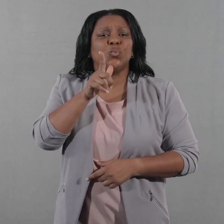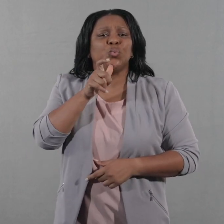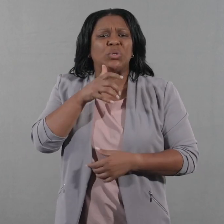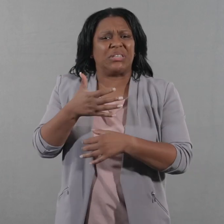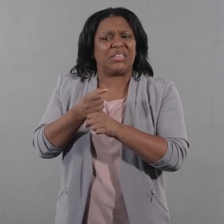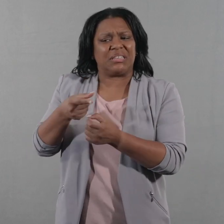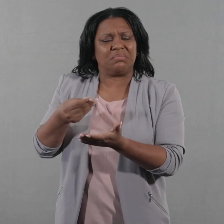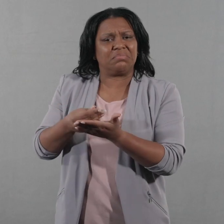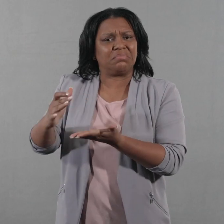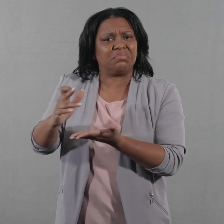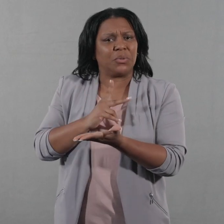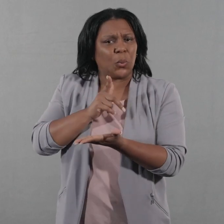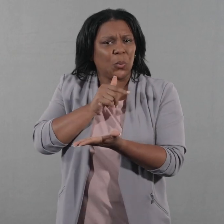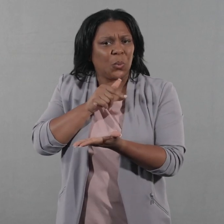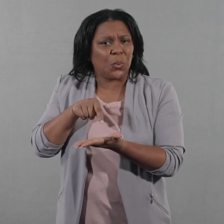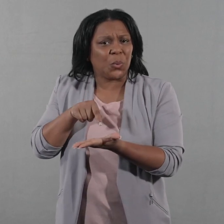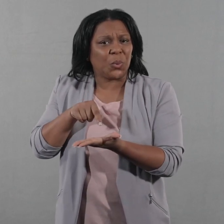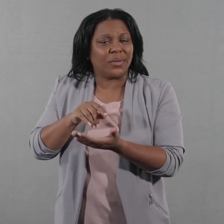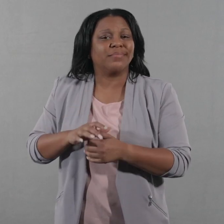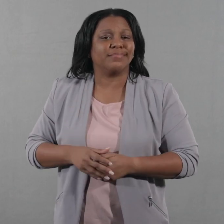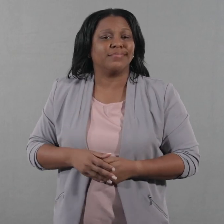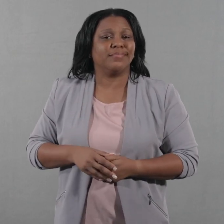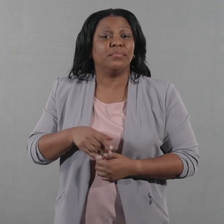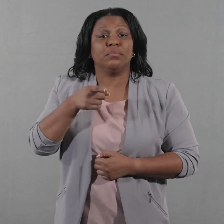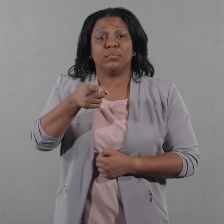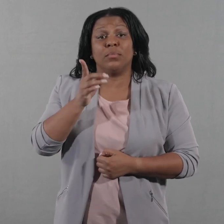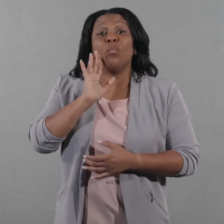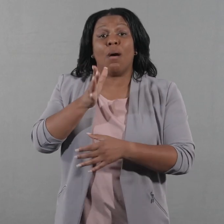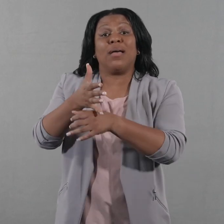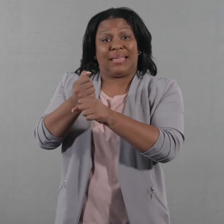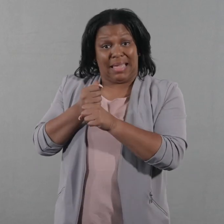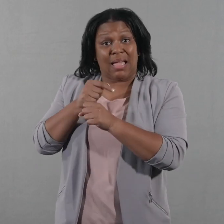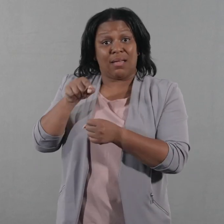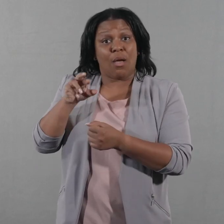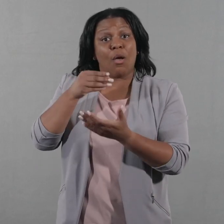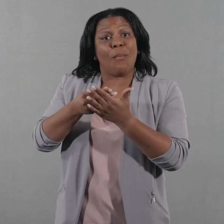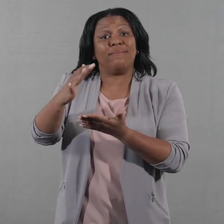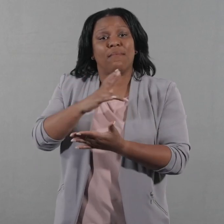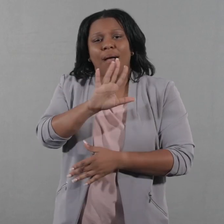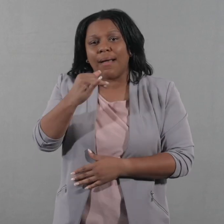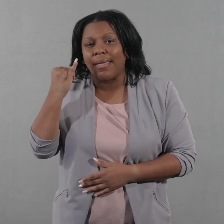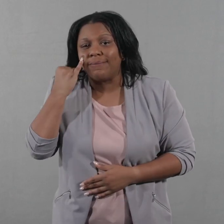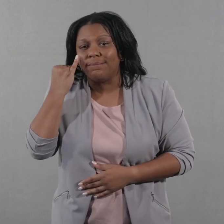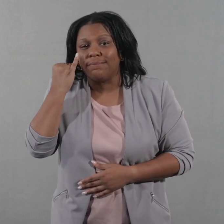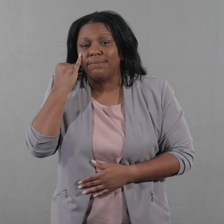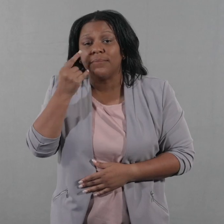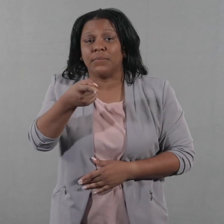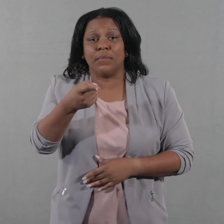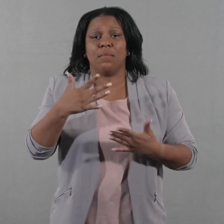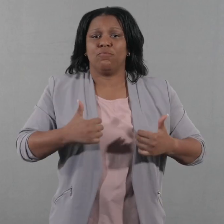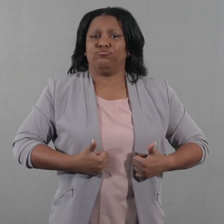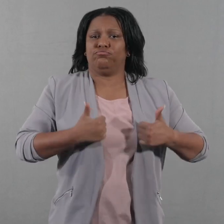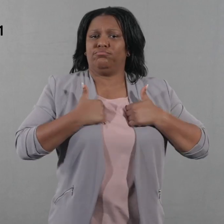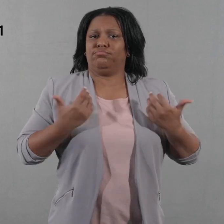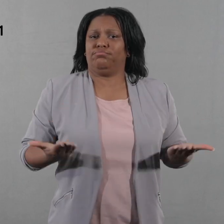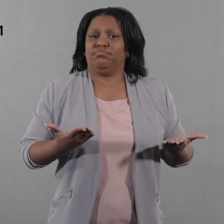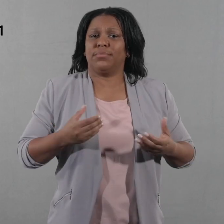Who gets this rebate? You get this rebate if You were a Minnesota resident